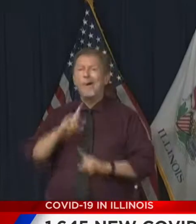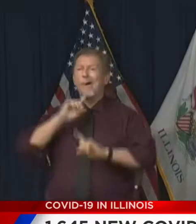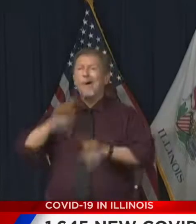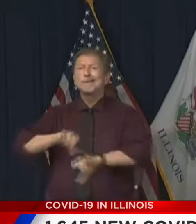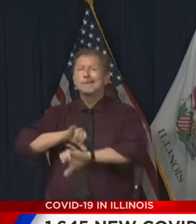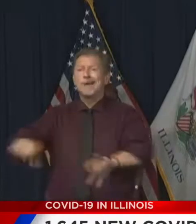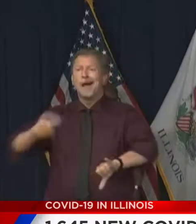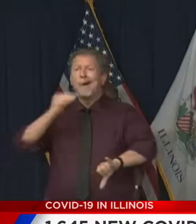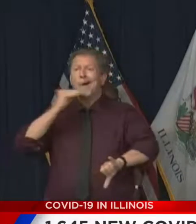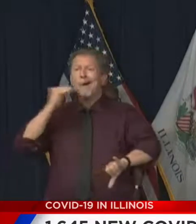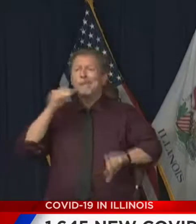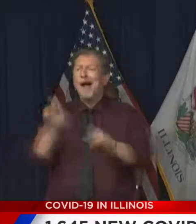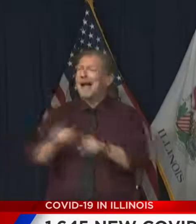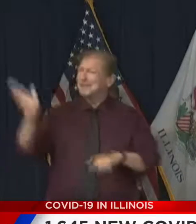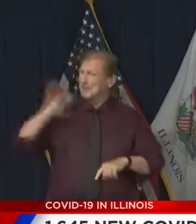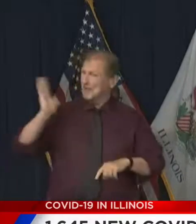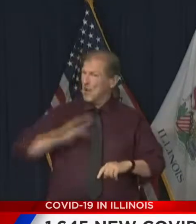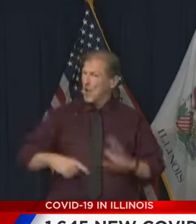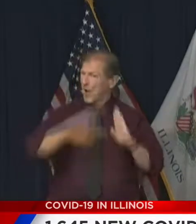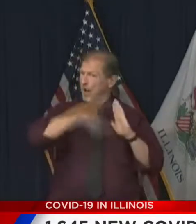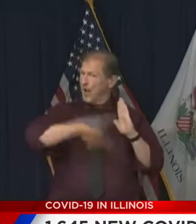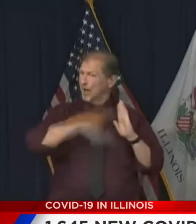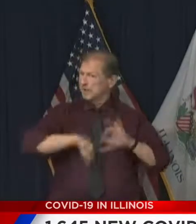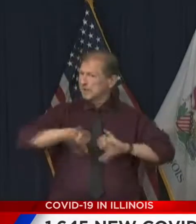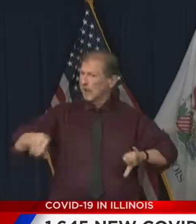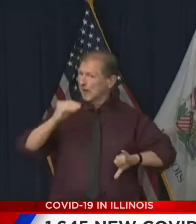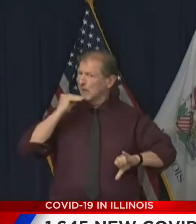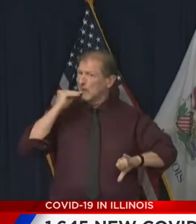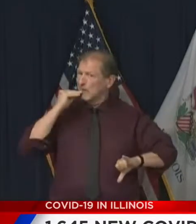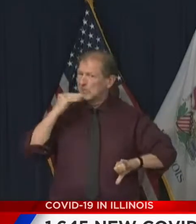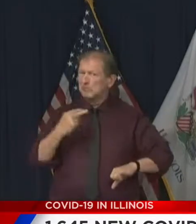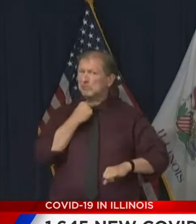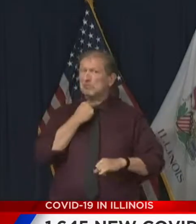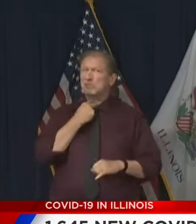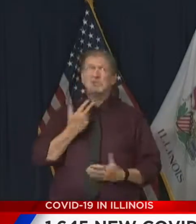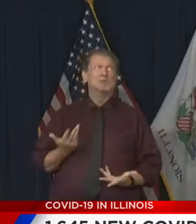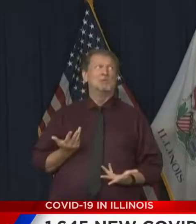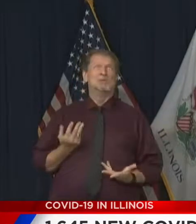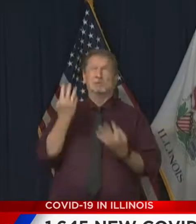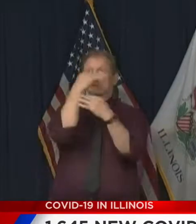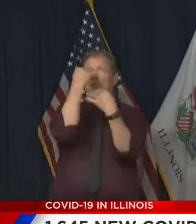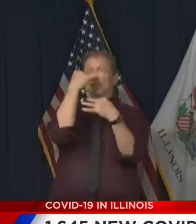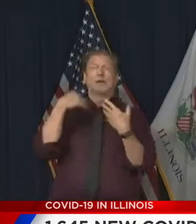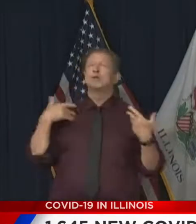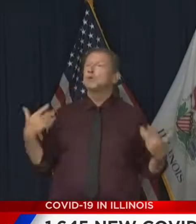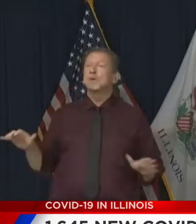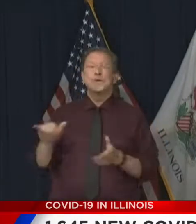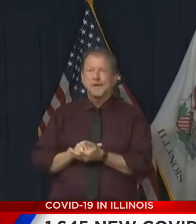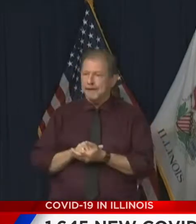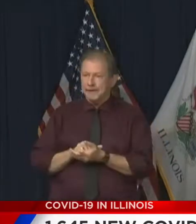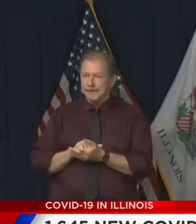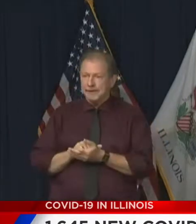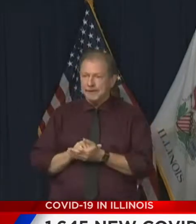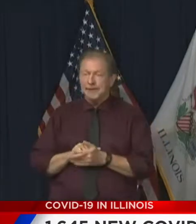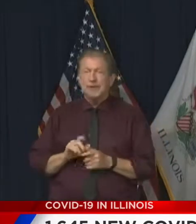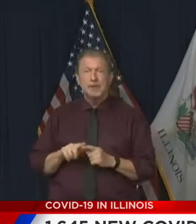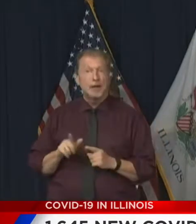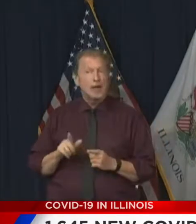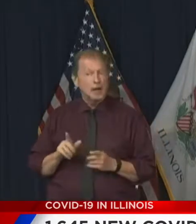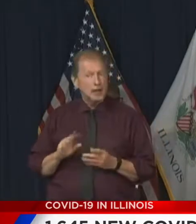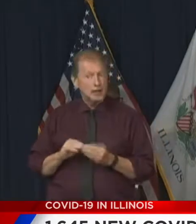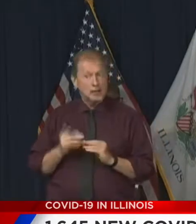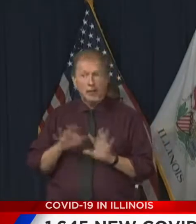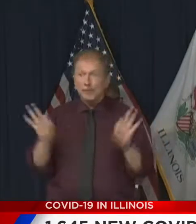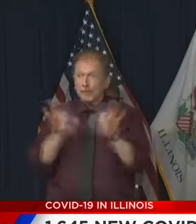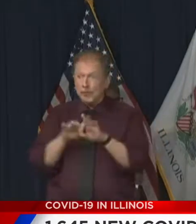down. We don't want to. It's the last thing that's on my mind if I can avoid it. But the truth is that if we keep